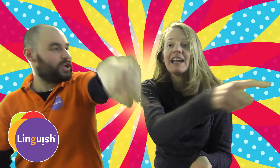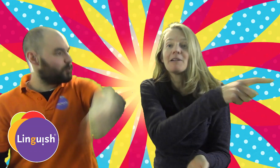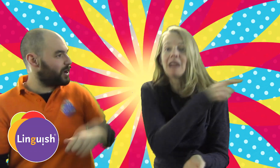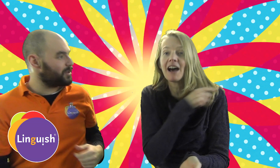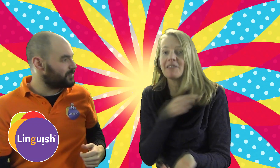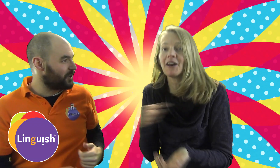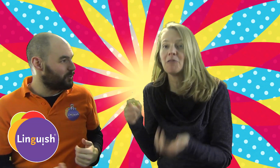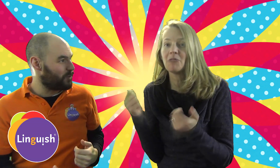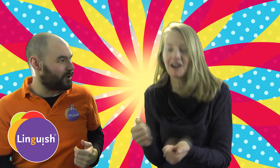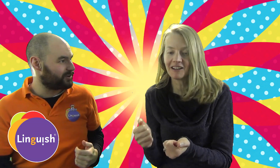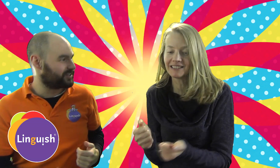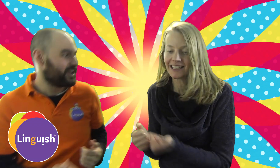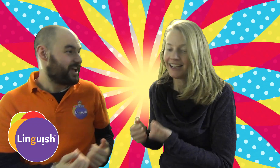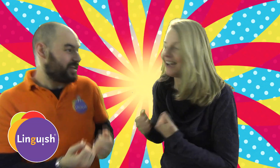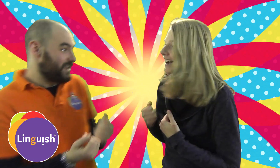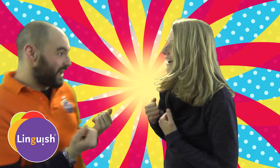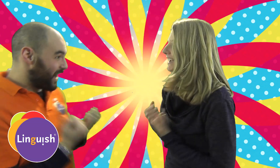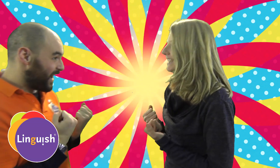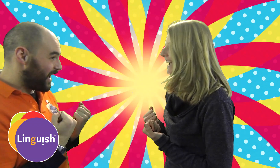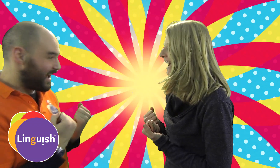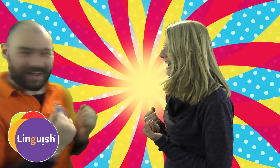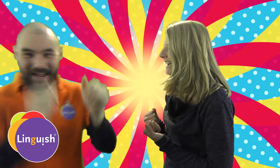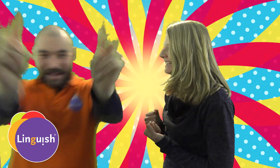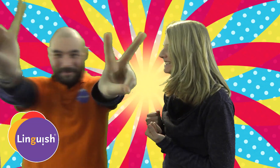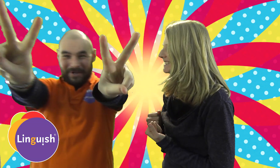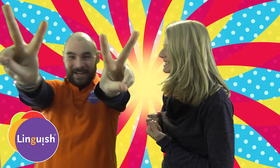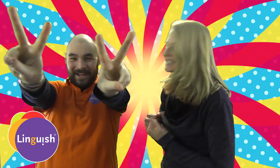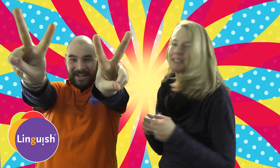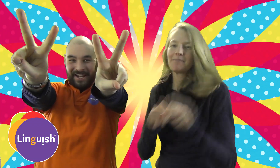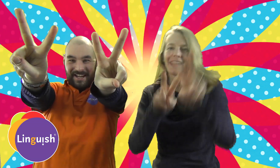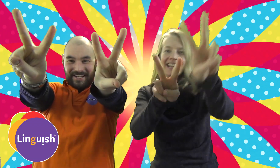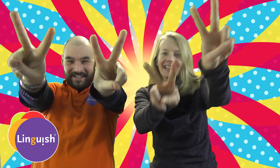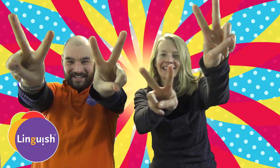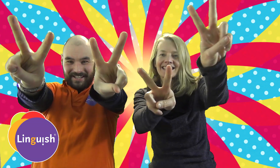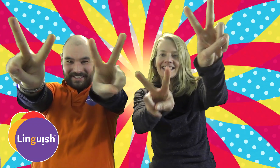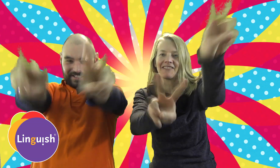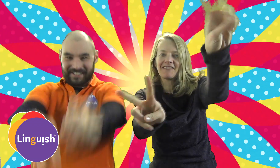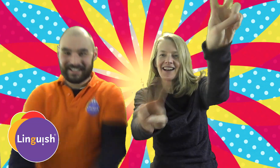around the world. Yeah! Peace! Peace, everyone!